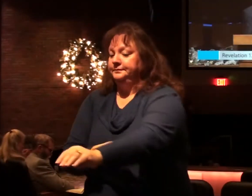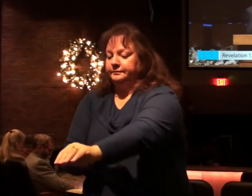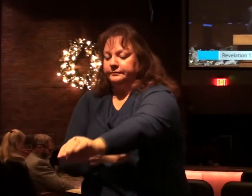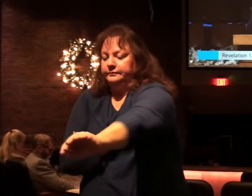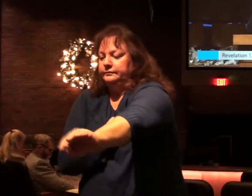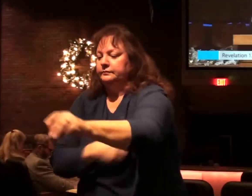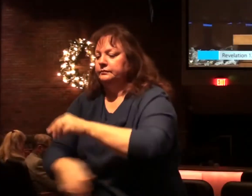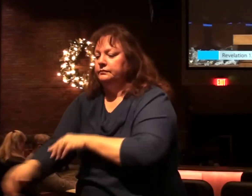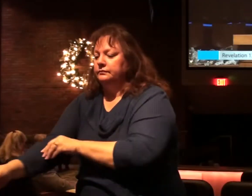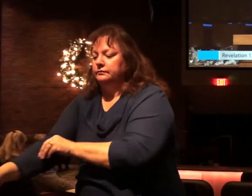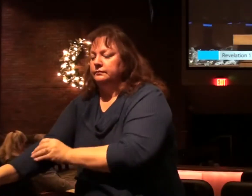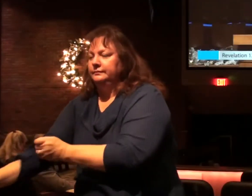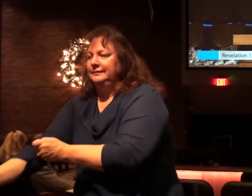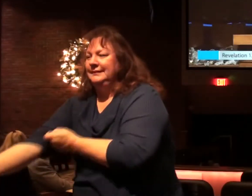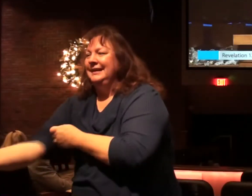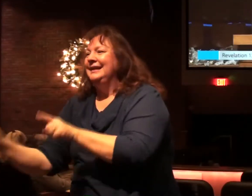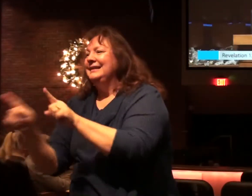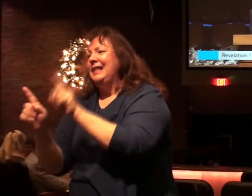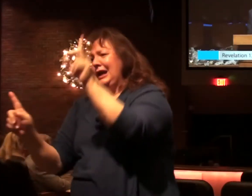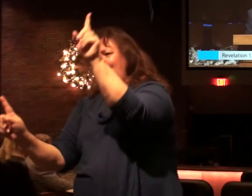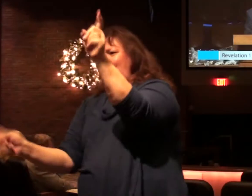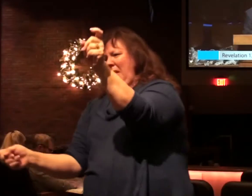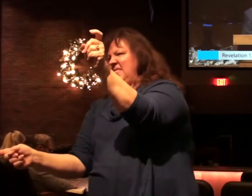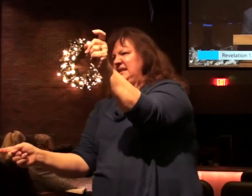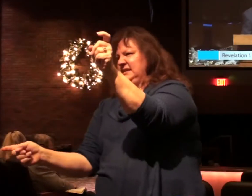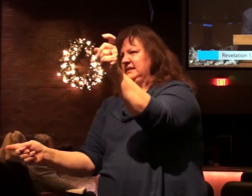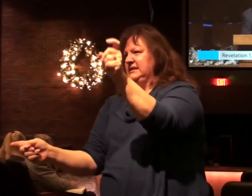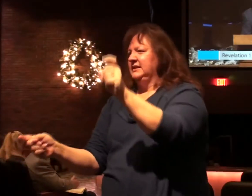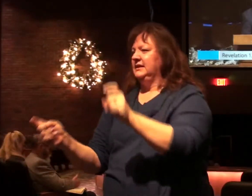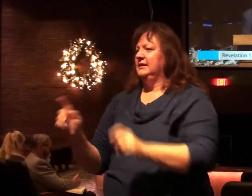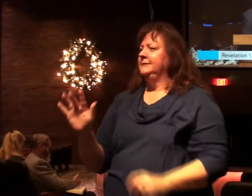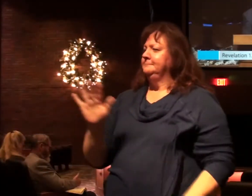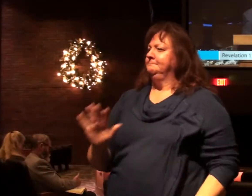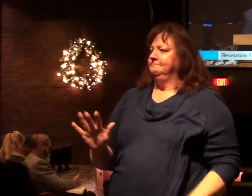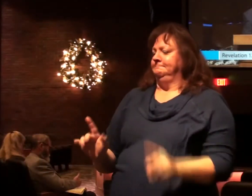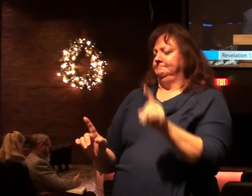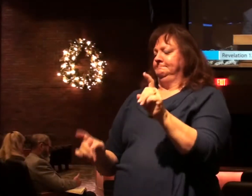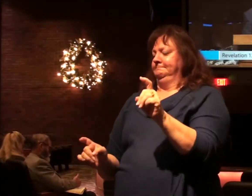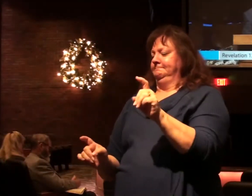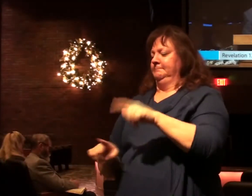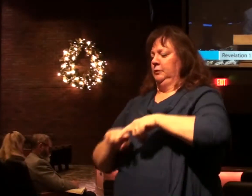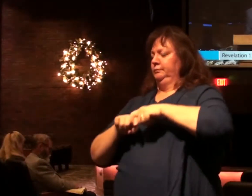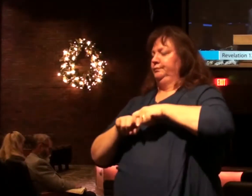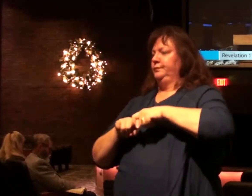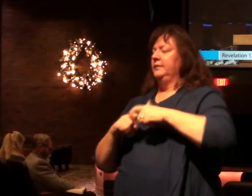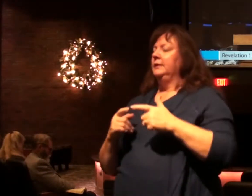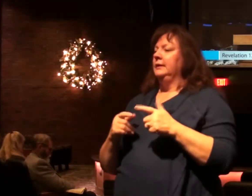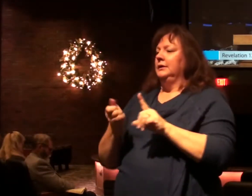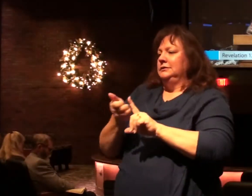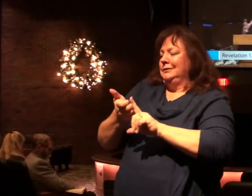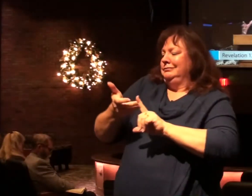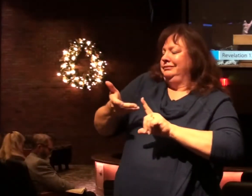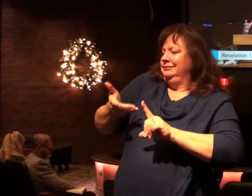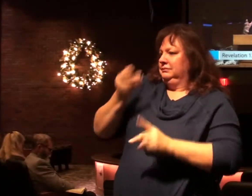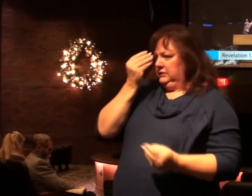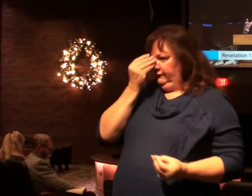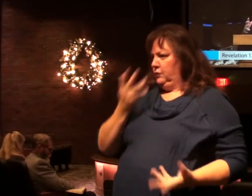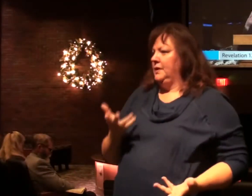Now it's sort of like a parenthesis. Verse 11 is somewhat of a parenthesis. He's expanding here.